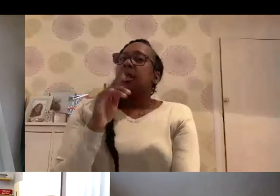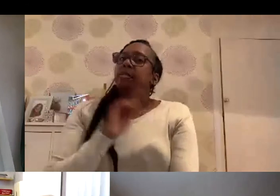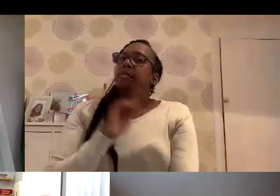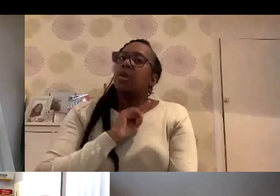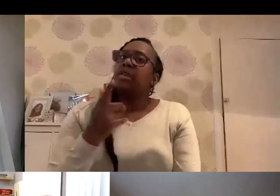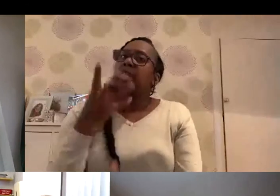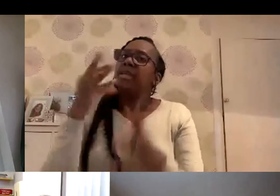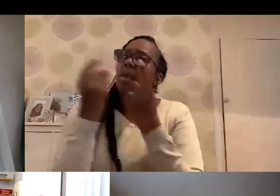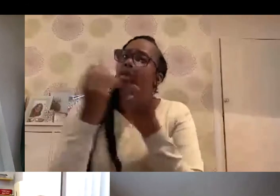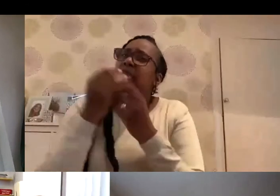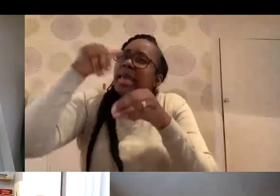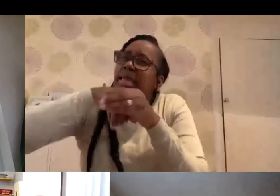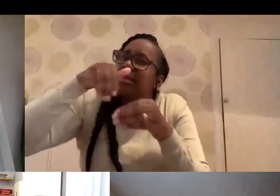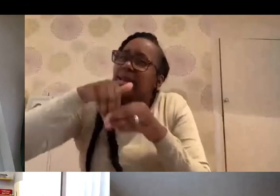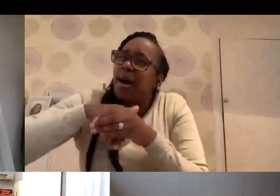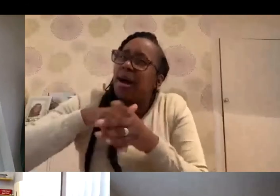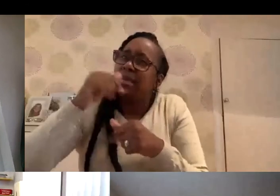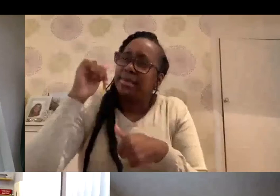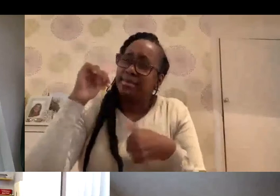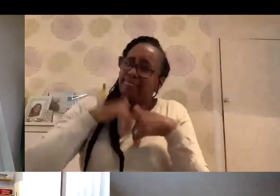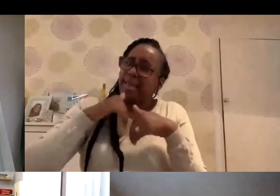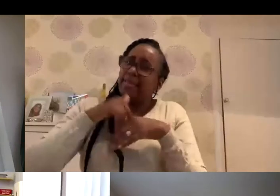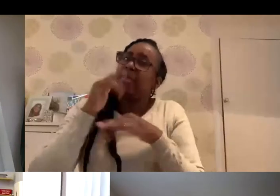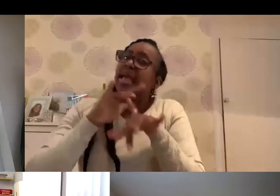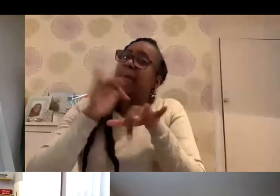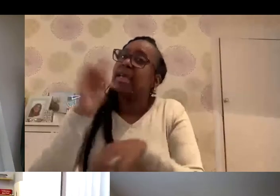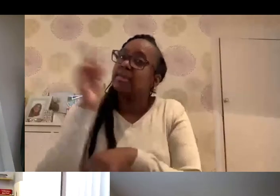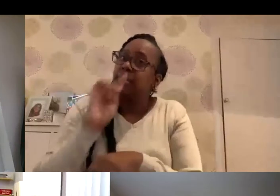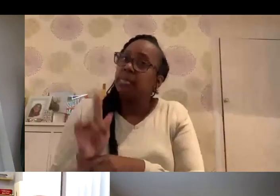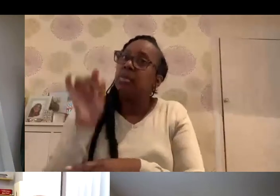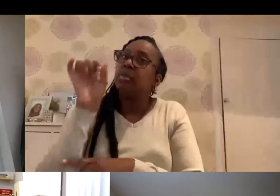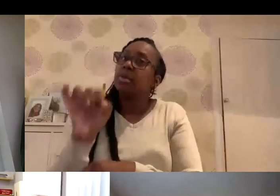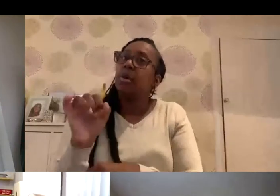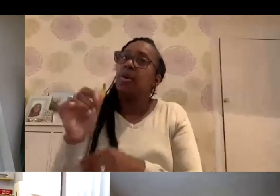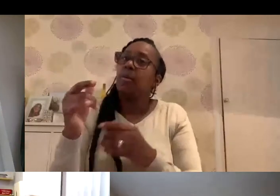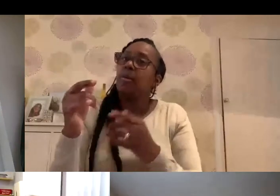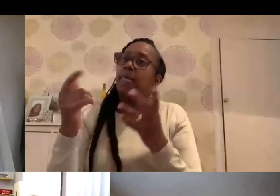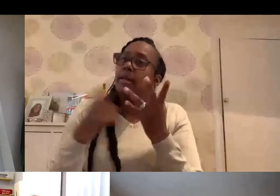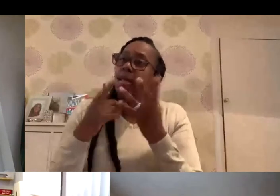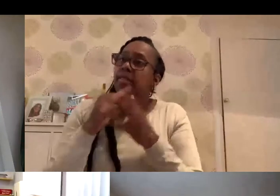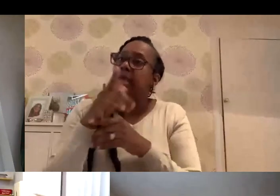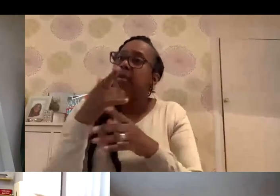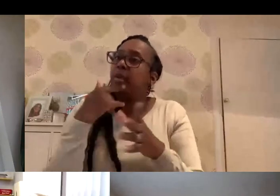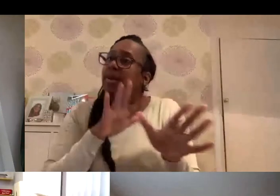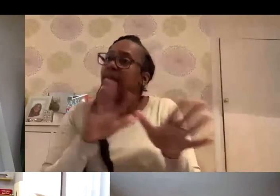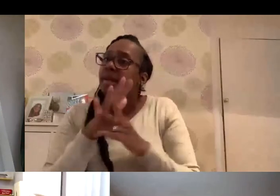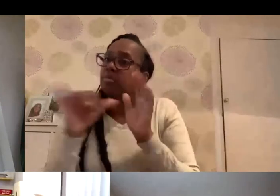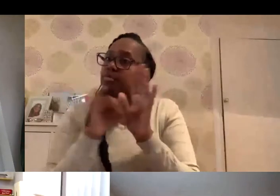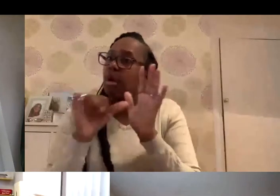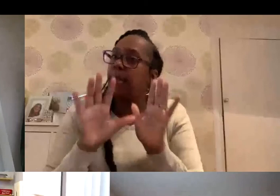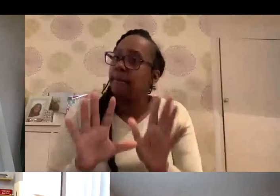contains something that creates the anaphylaxis. And quite often PEG, which is polyethylene glycol, tends to be the culprit.